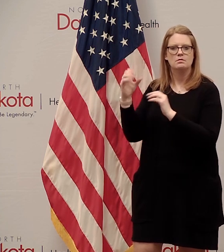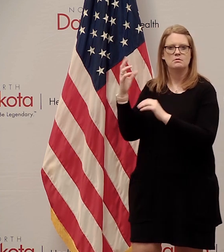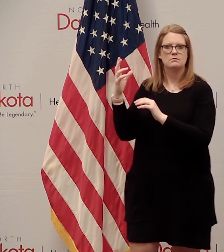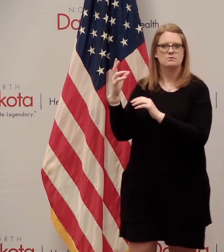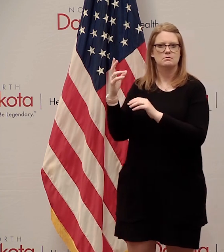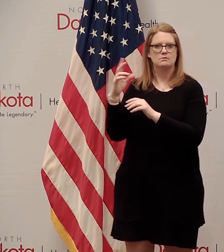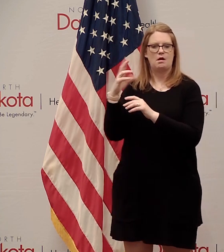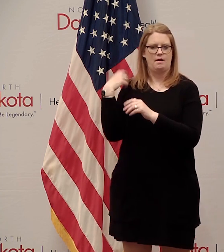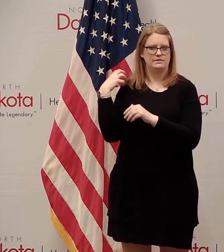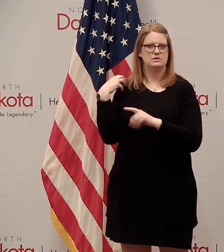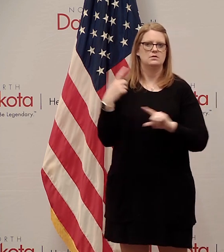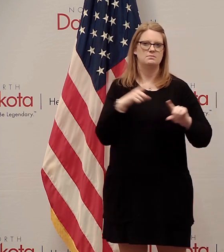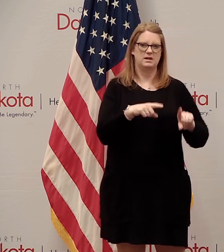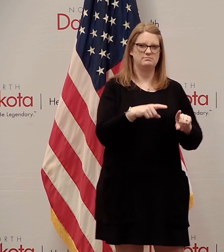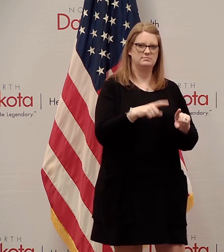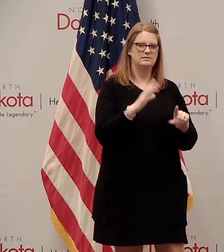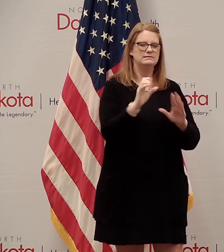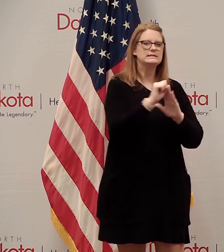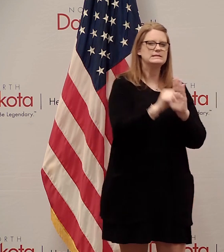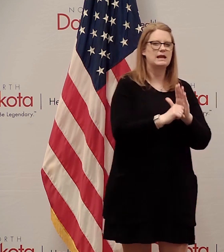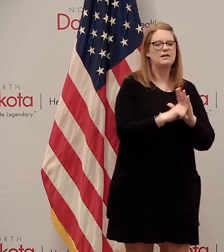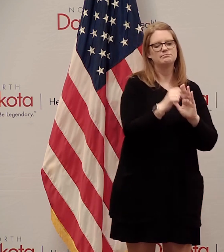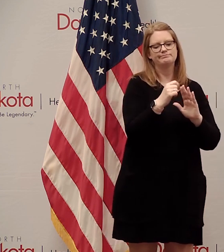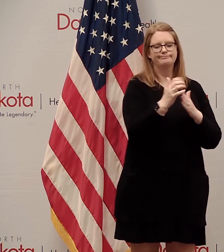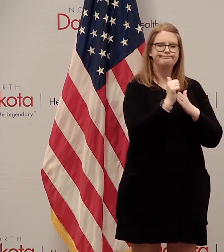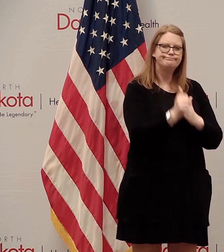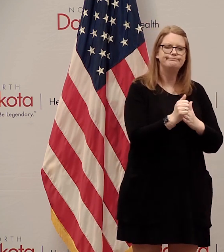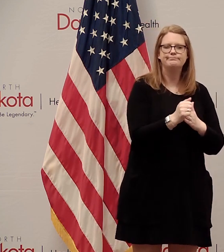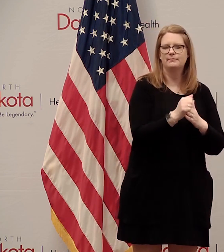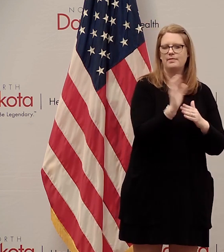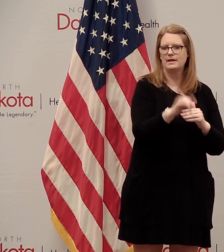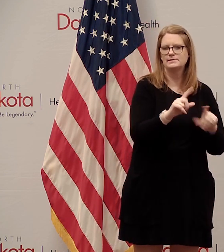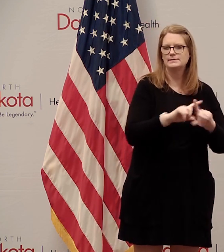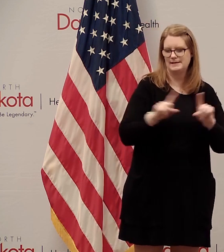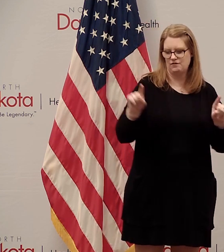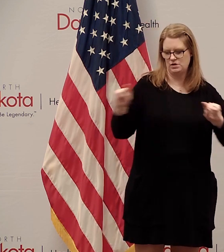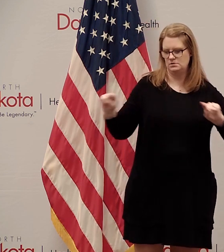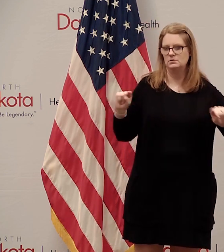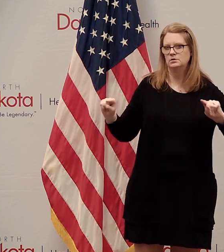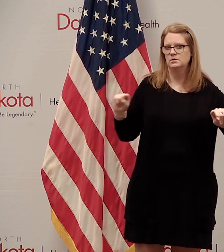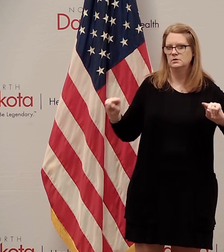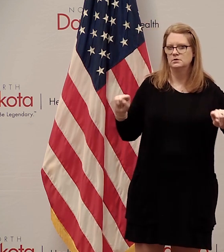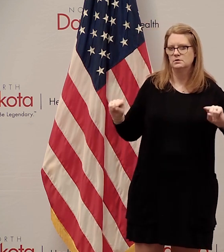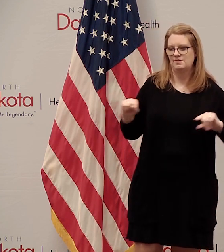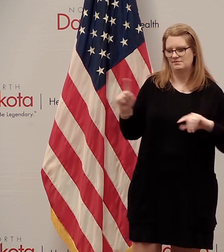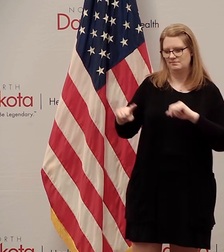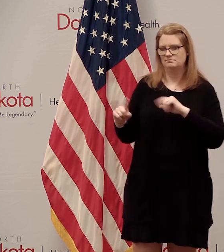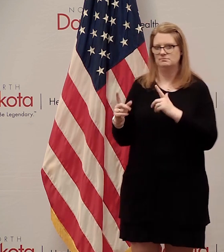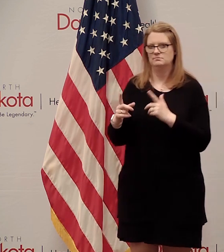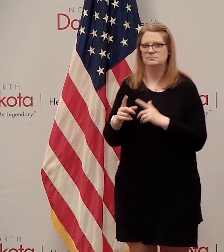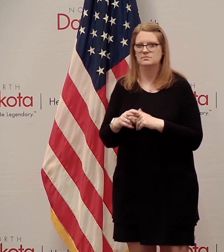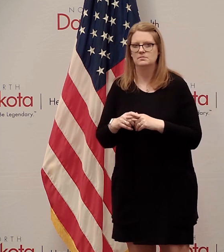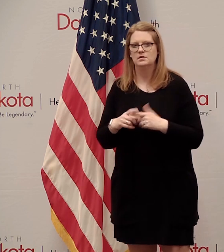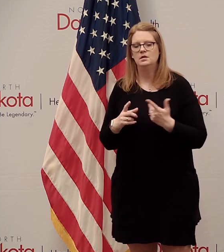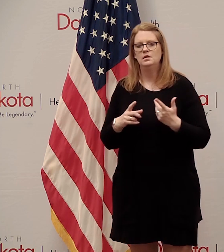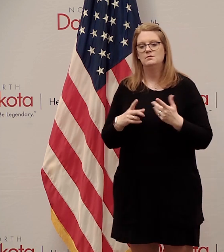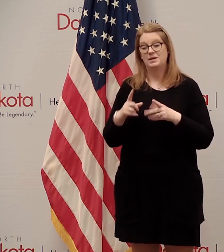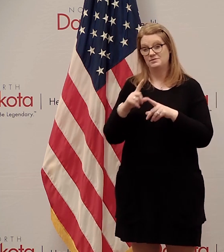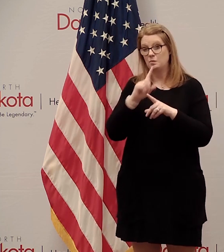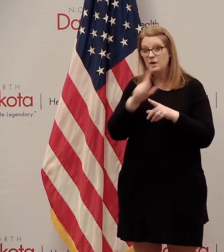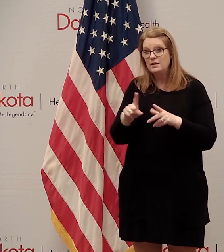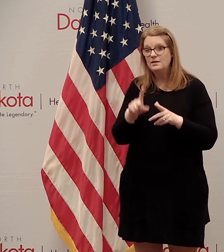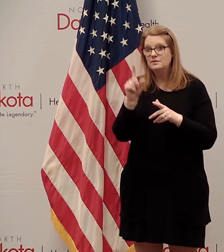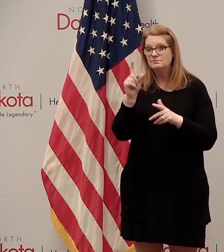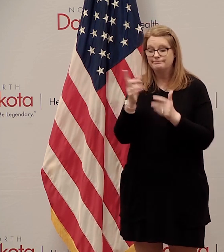main emphasis here is on the great voluntary responsibility individual responsibility